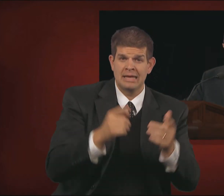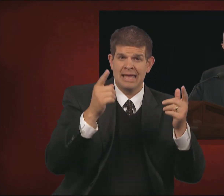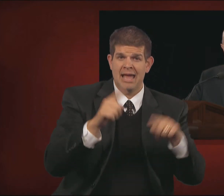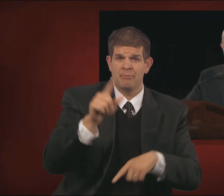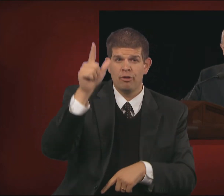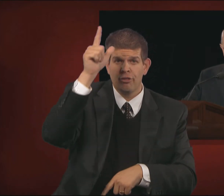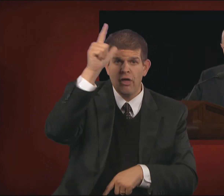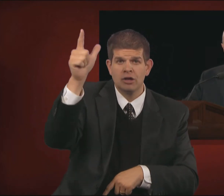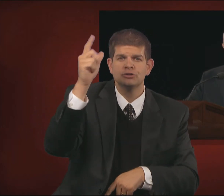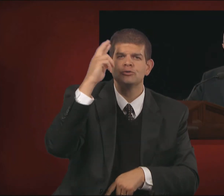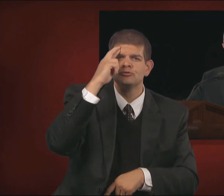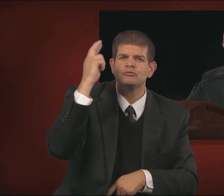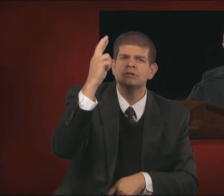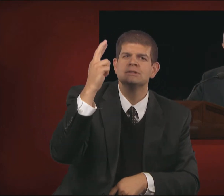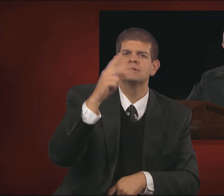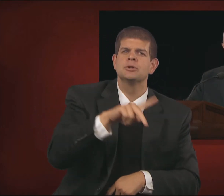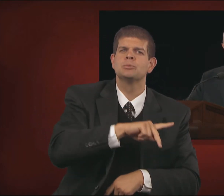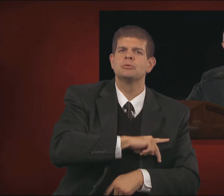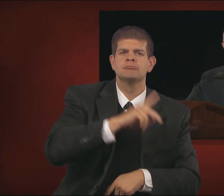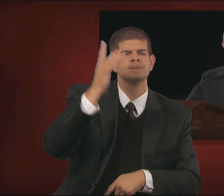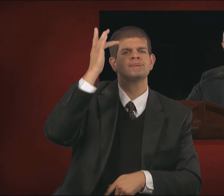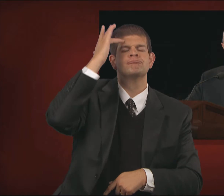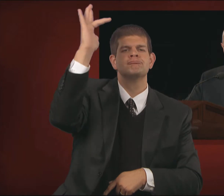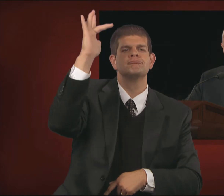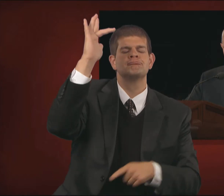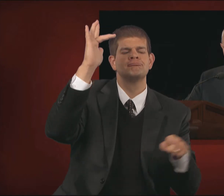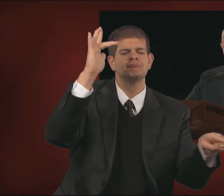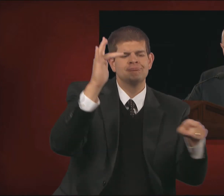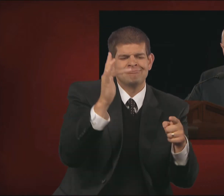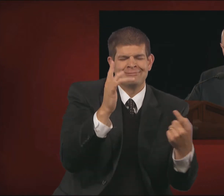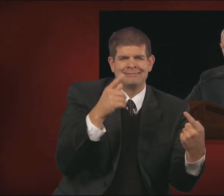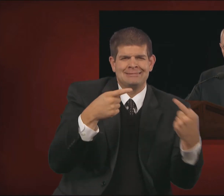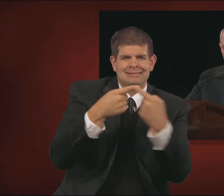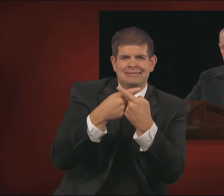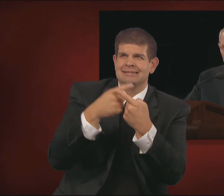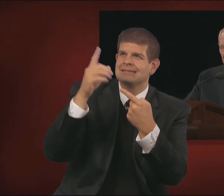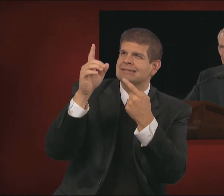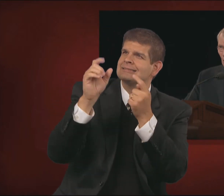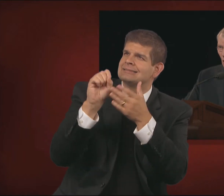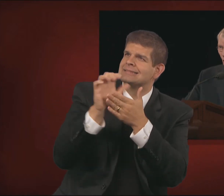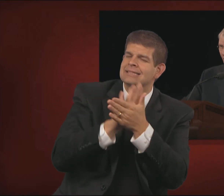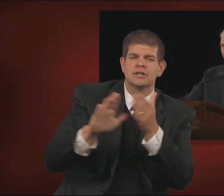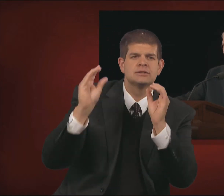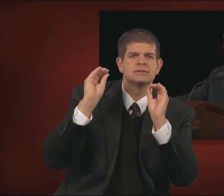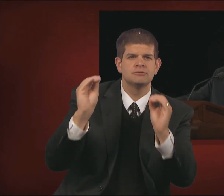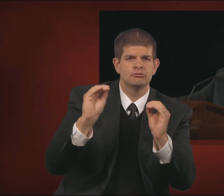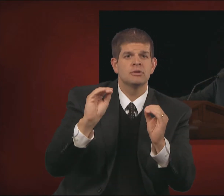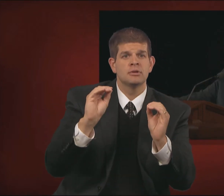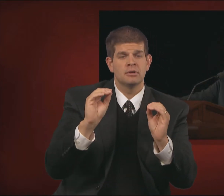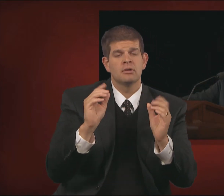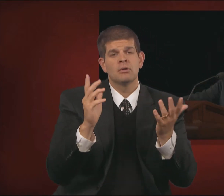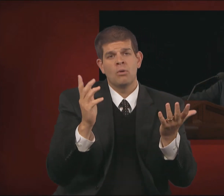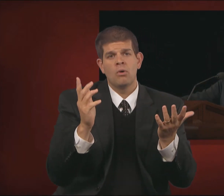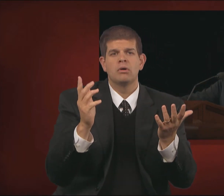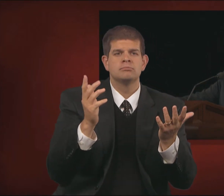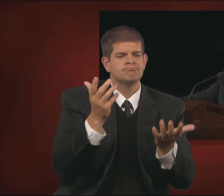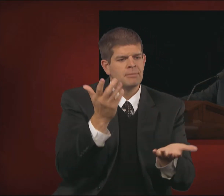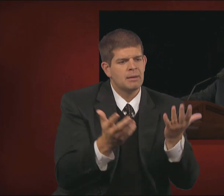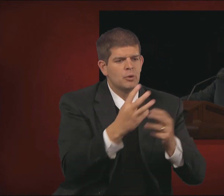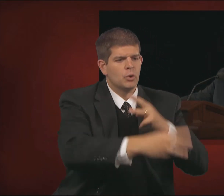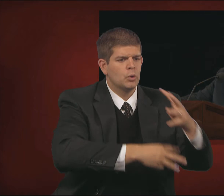reason, or personal intellect come into conflict with the sacred teachings and doctrine, or conflicting messages